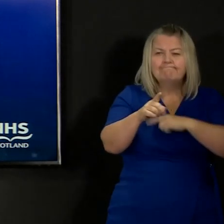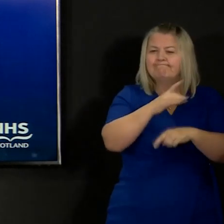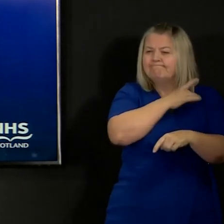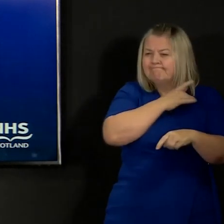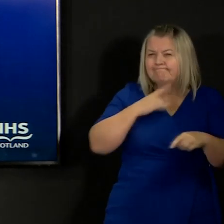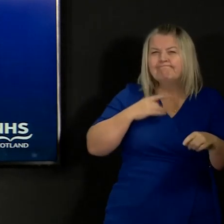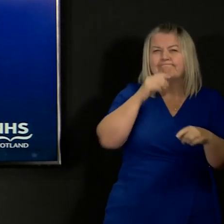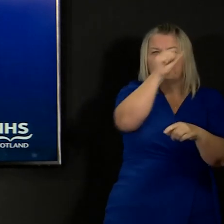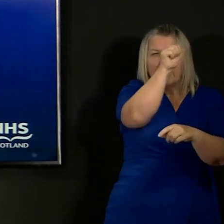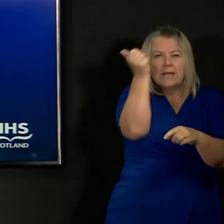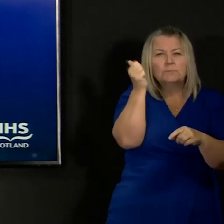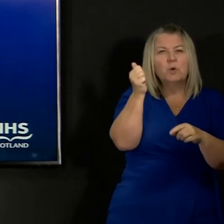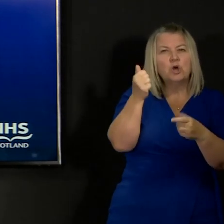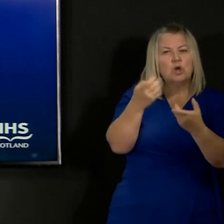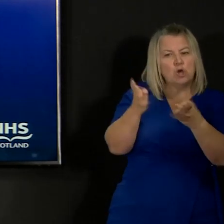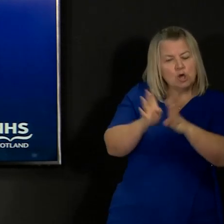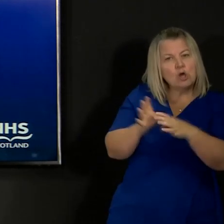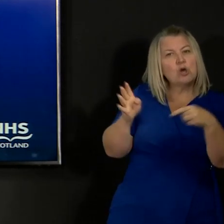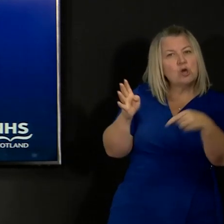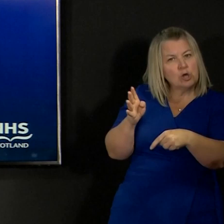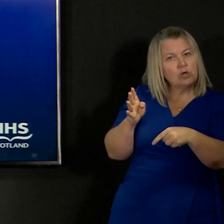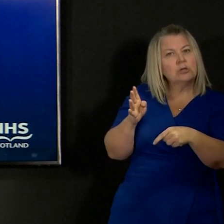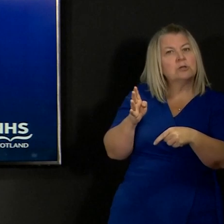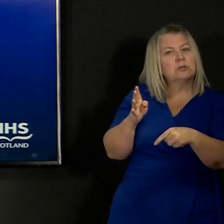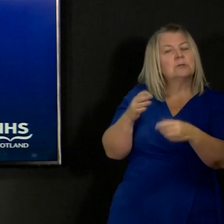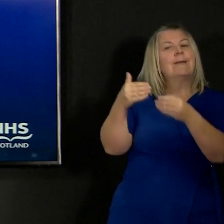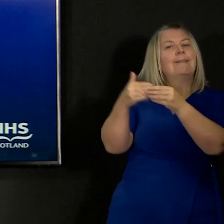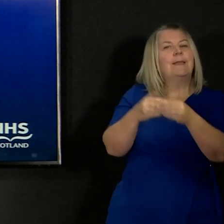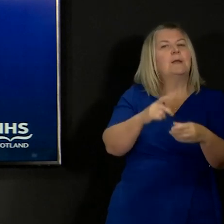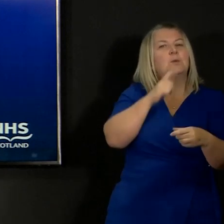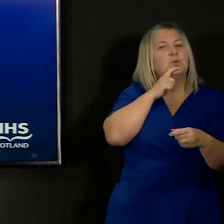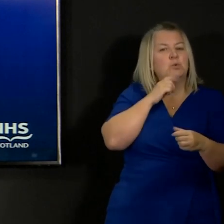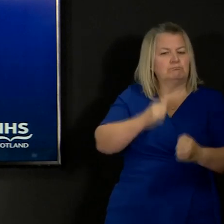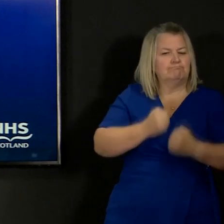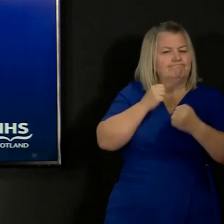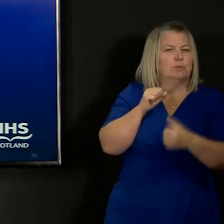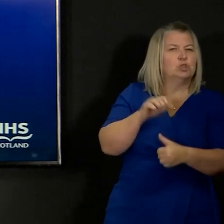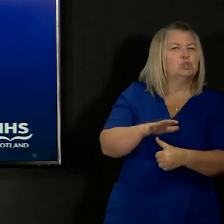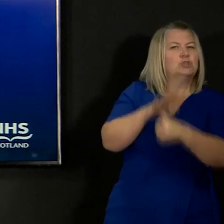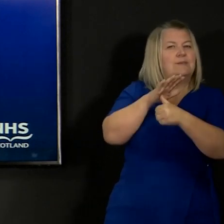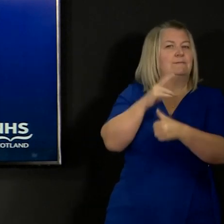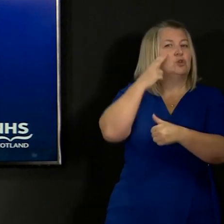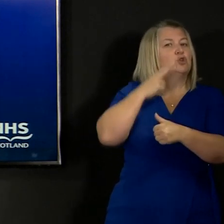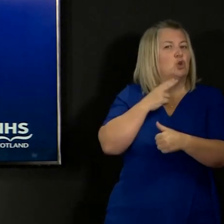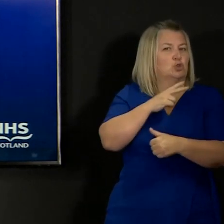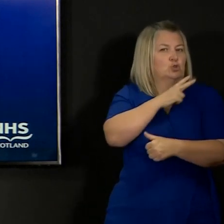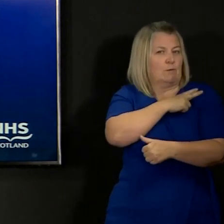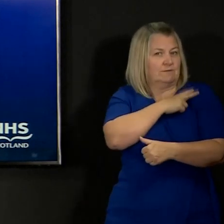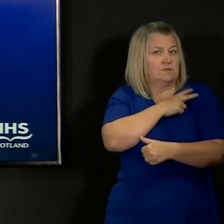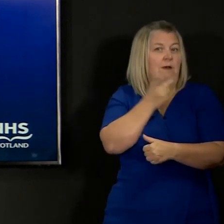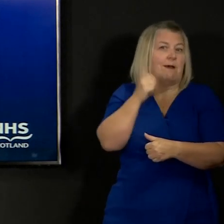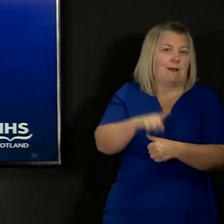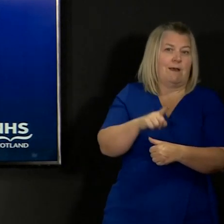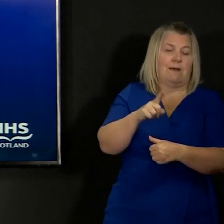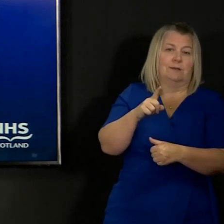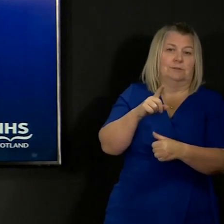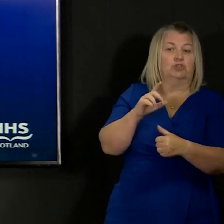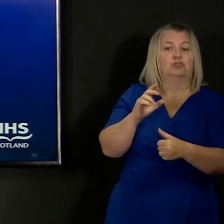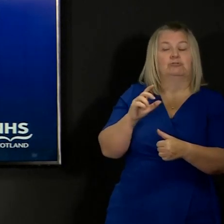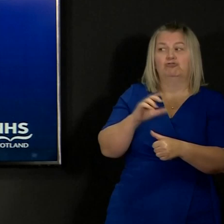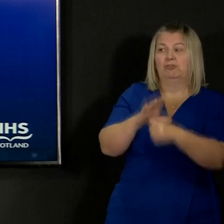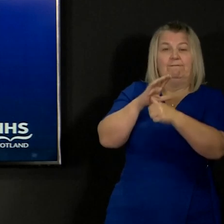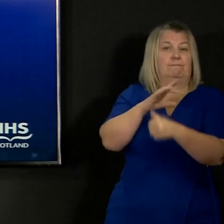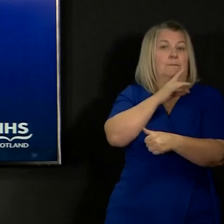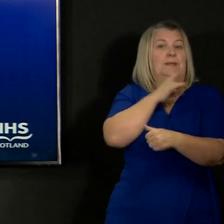experts under the leadership of our Chief Nursing Officer but also with the involvement of the Chief Medical Officer is looking to see what